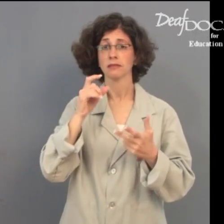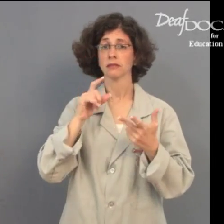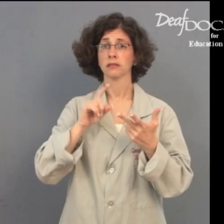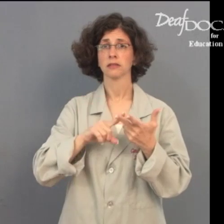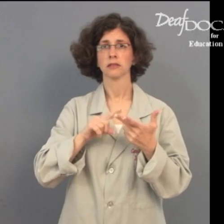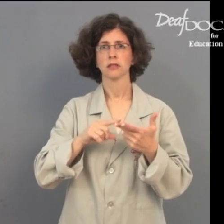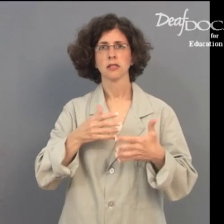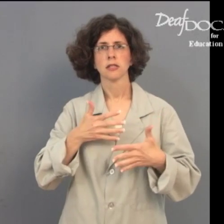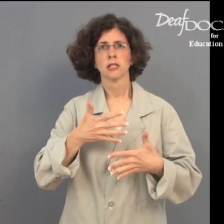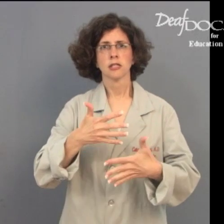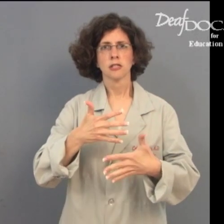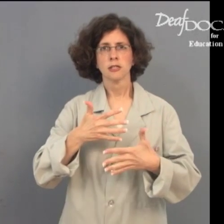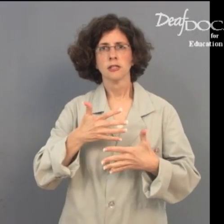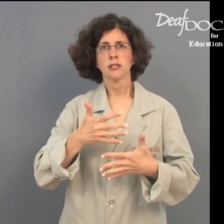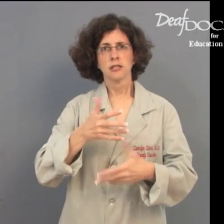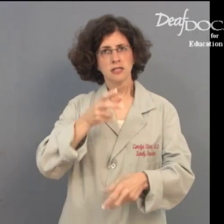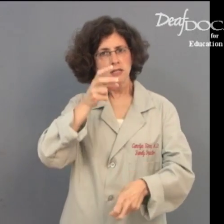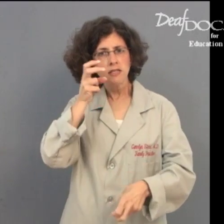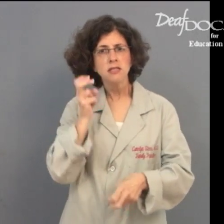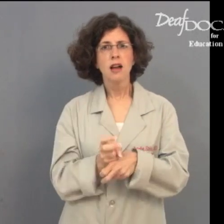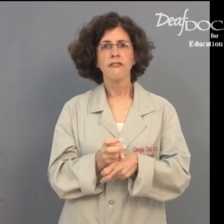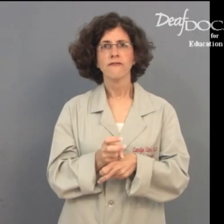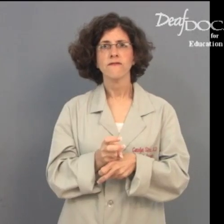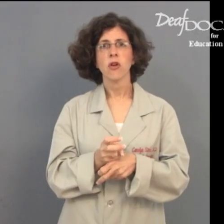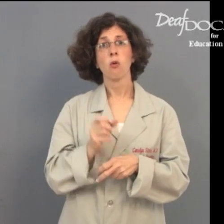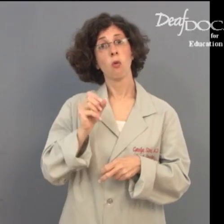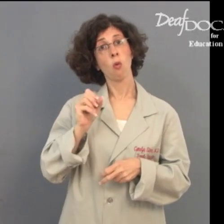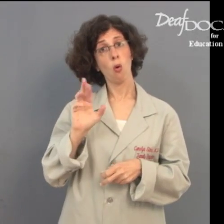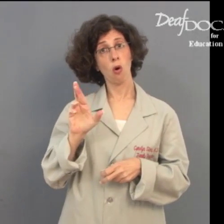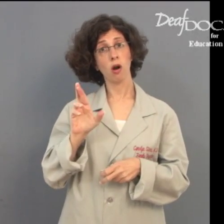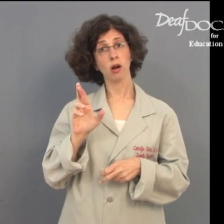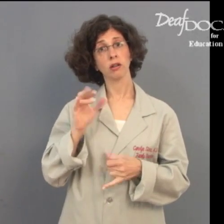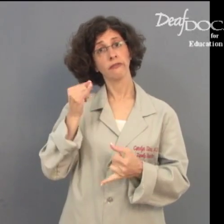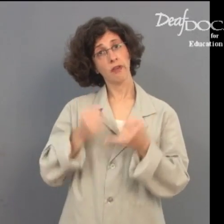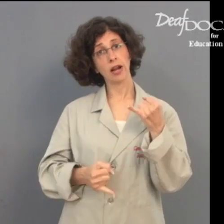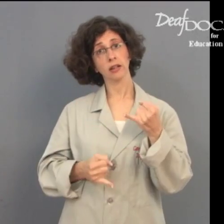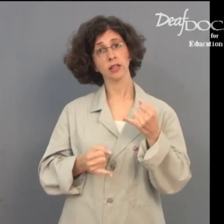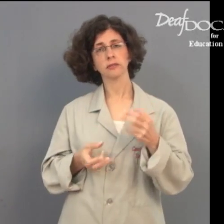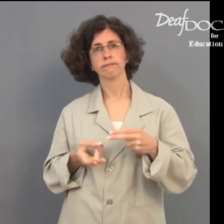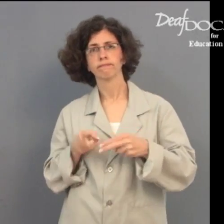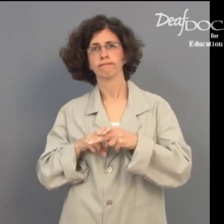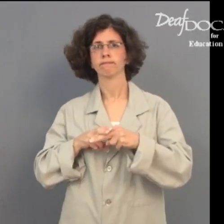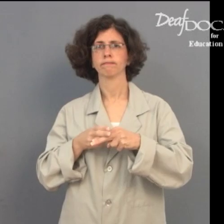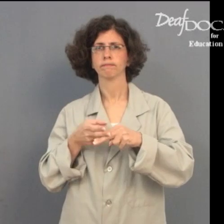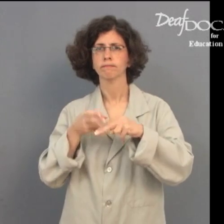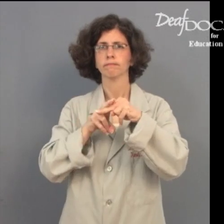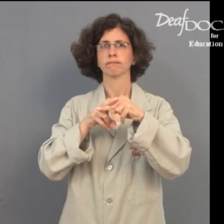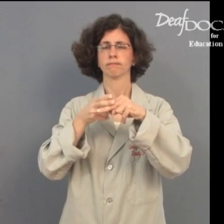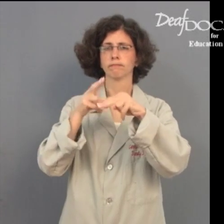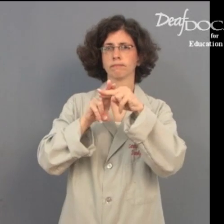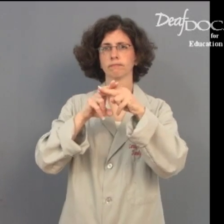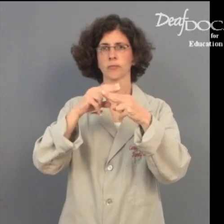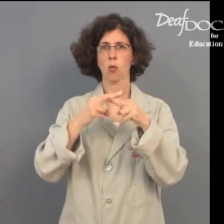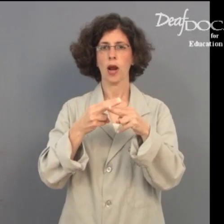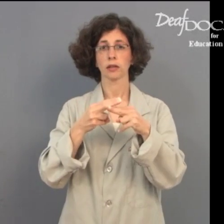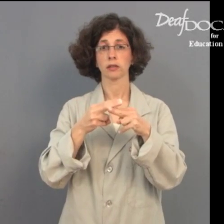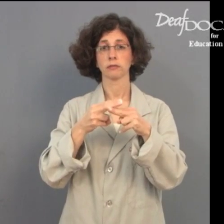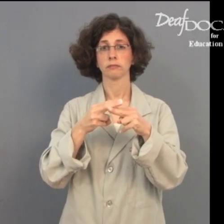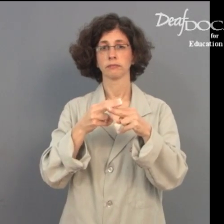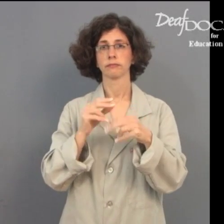If you happen to notice you are short of breath or you are gaining weight. If you have